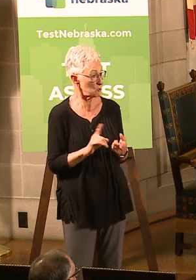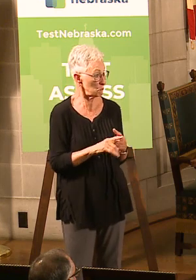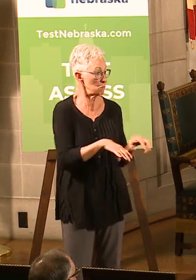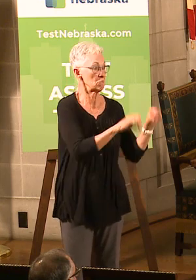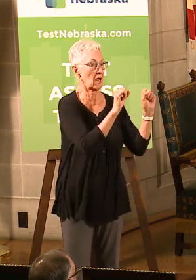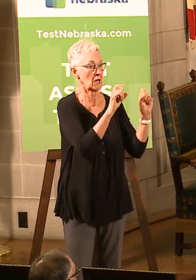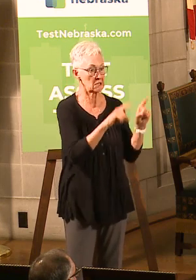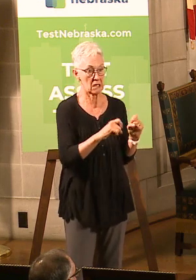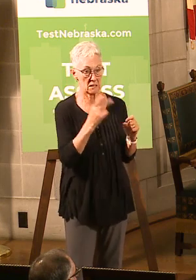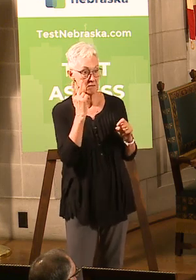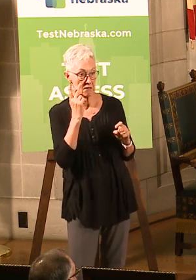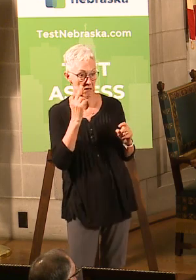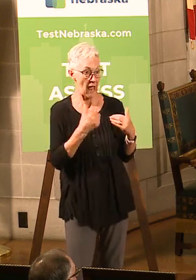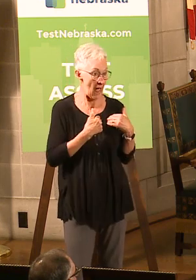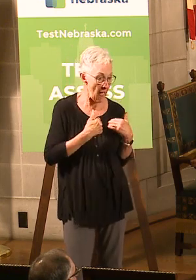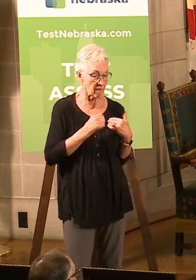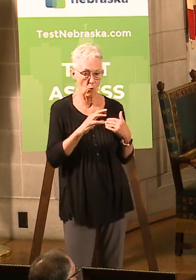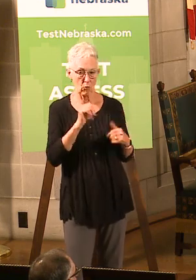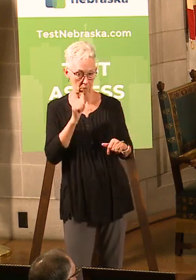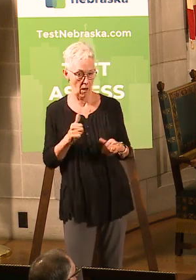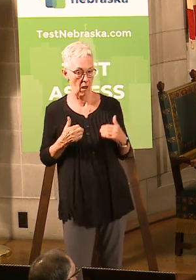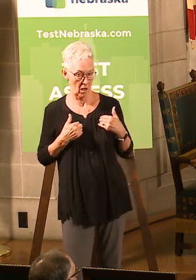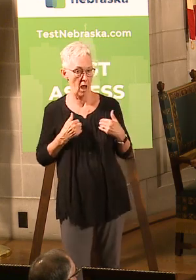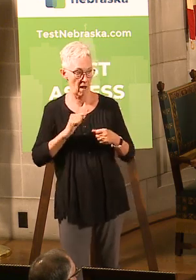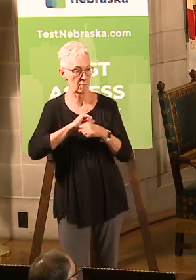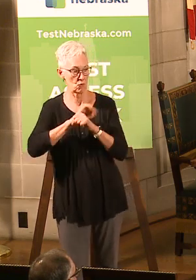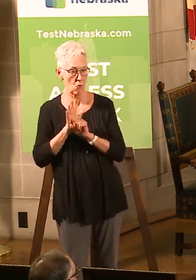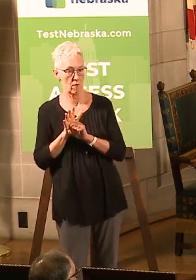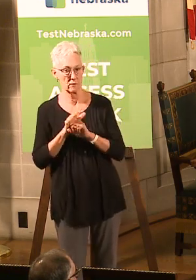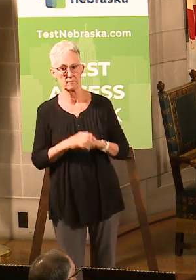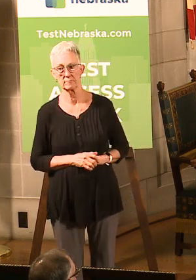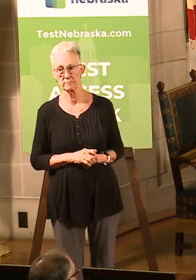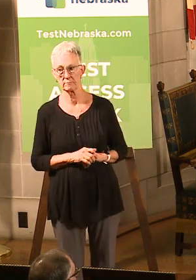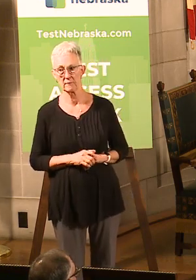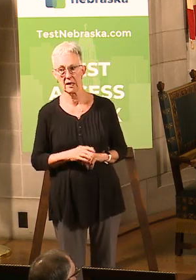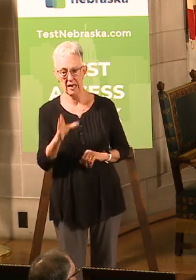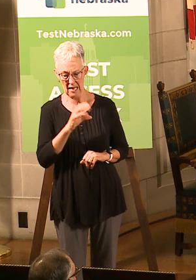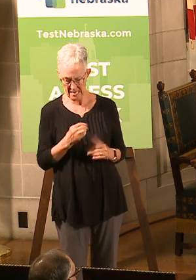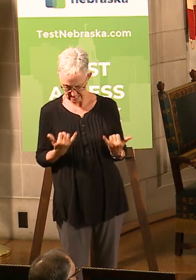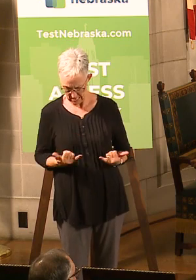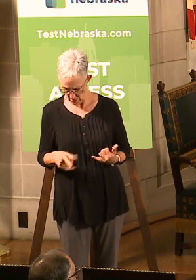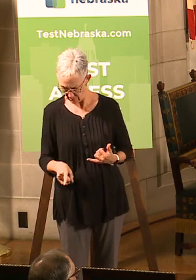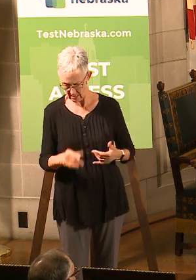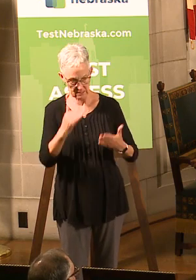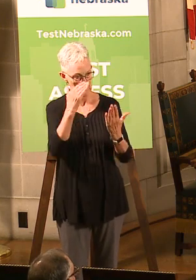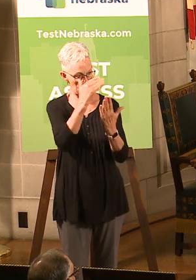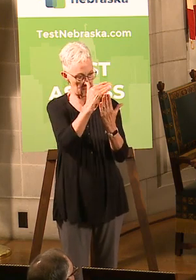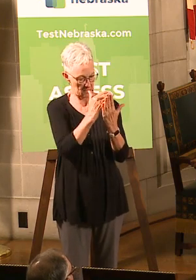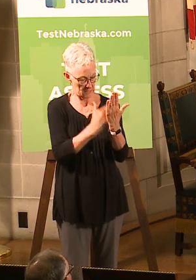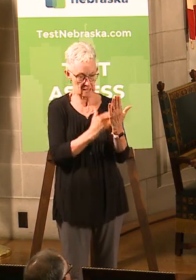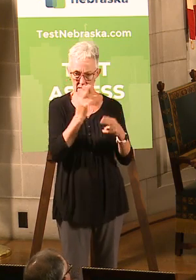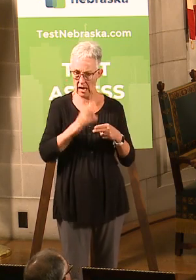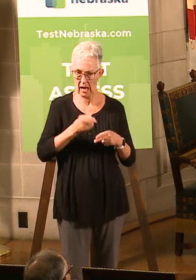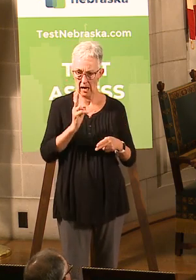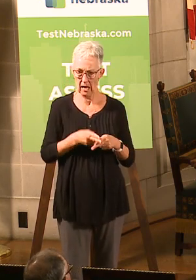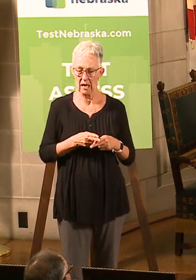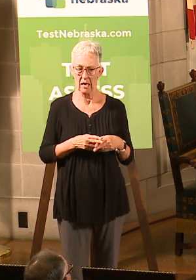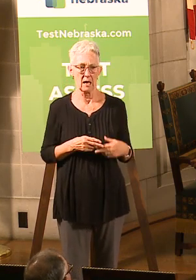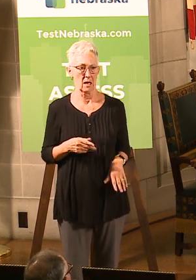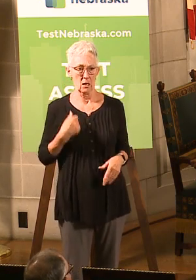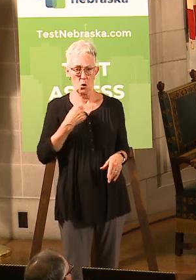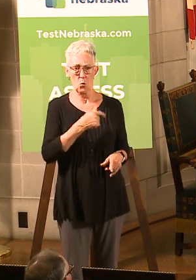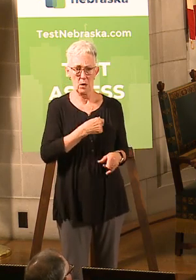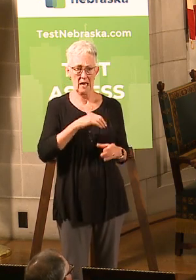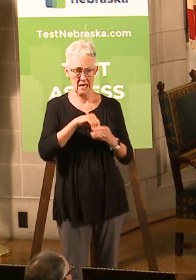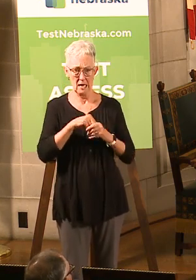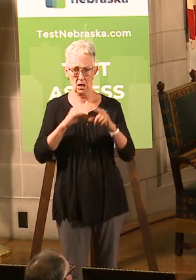coronavirus here in our state. Testnebraska.com. And I read off we're going to be out in the rural areas. Actually, that's a good point to mention, too. When we're in Omaha and